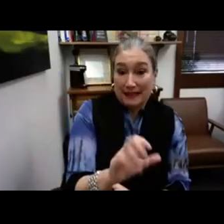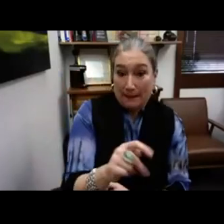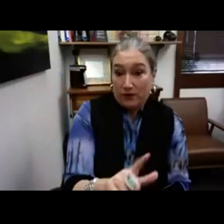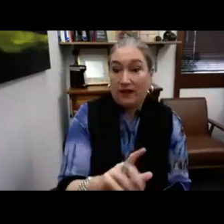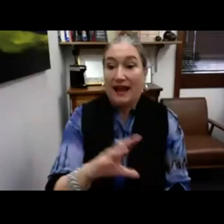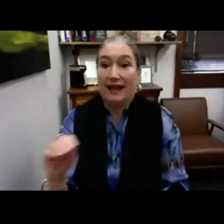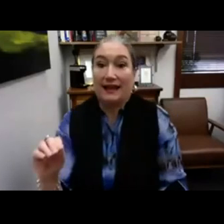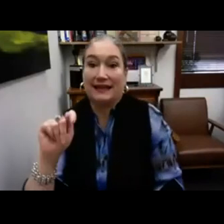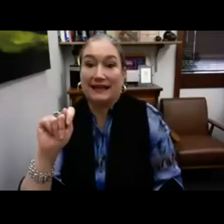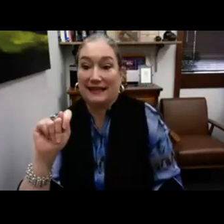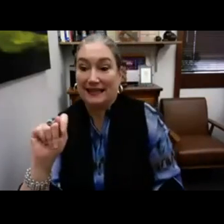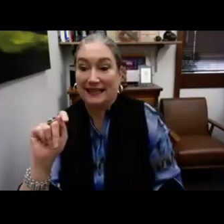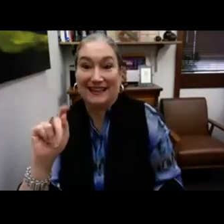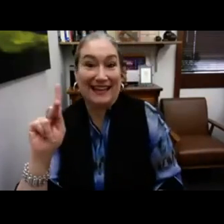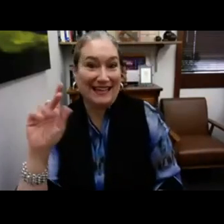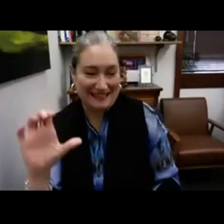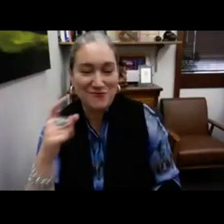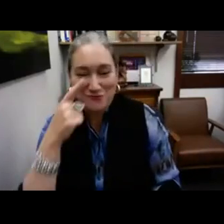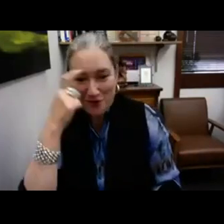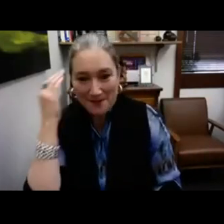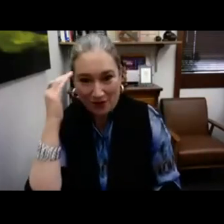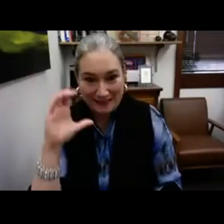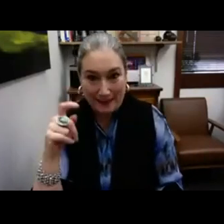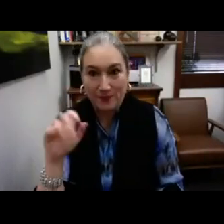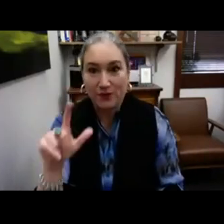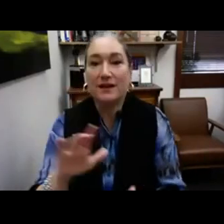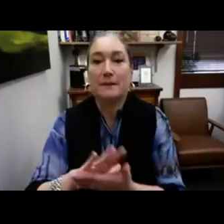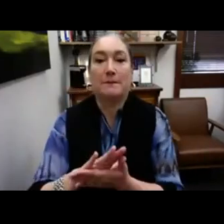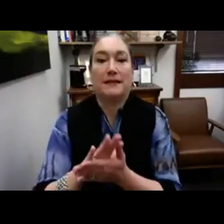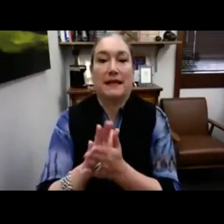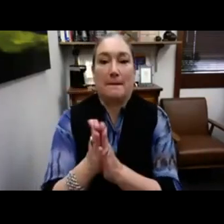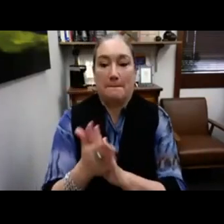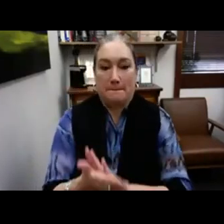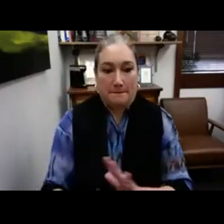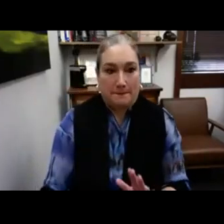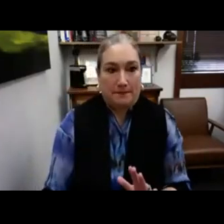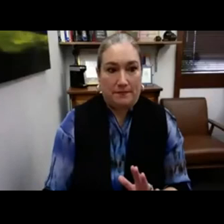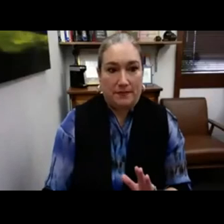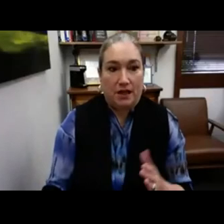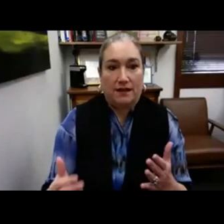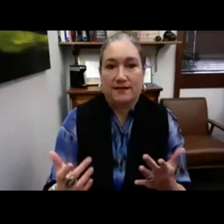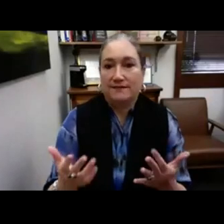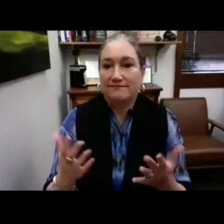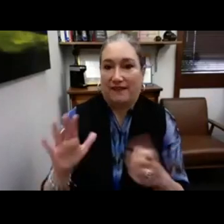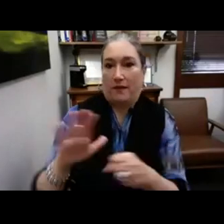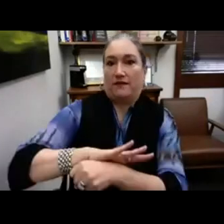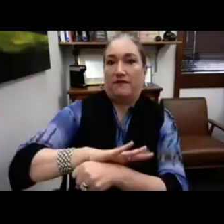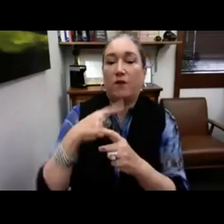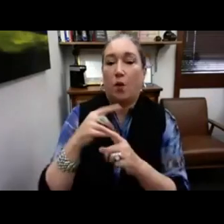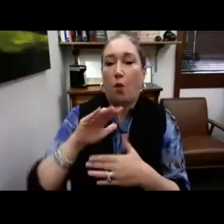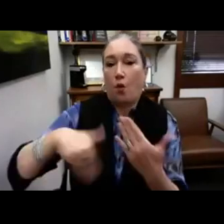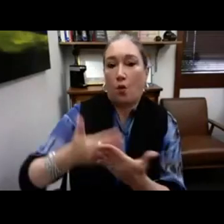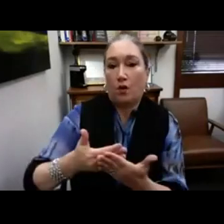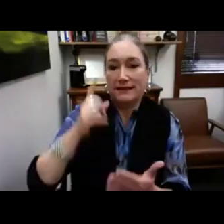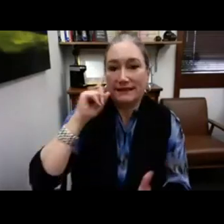with these three specific areas, the DCCW, educational capital, TKC, with